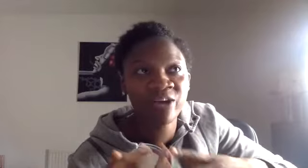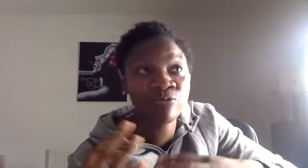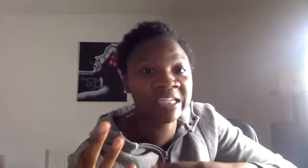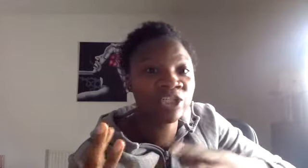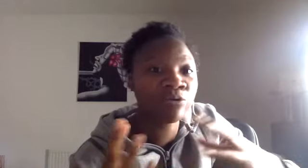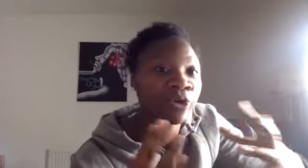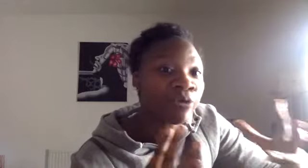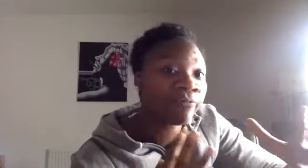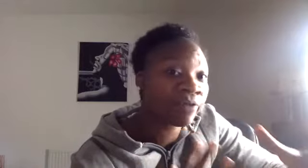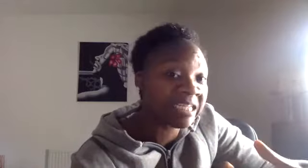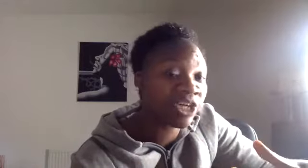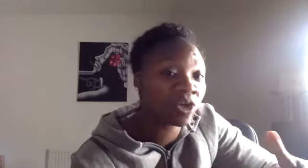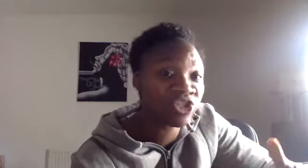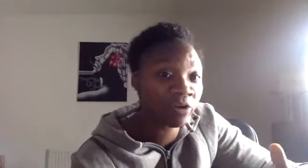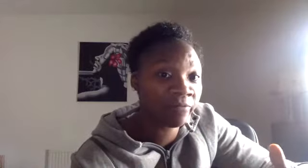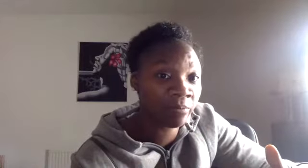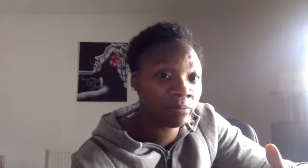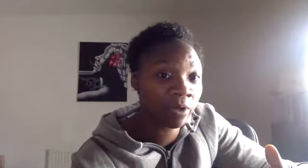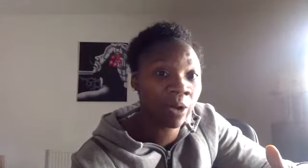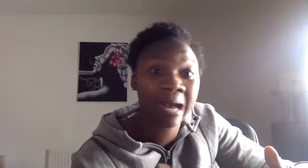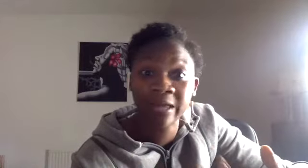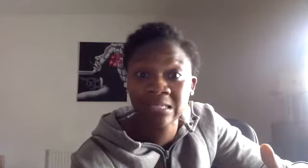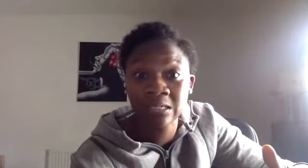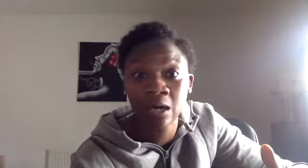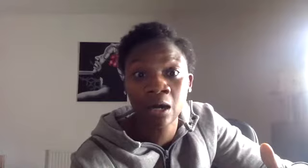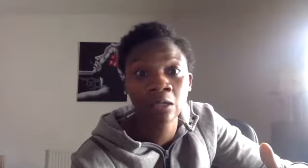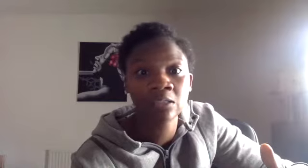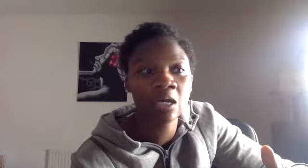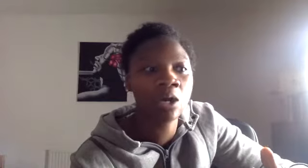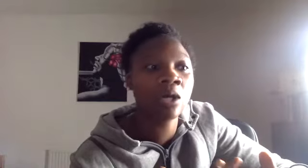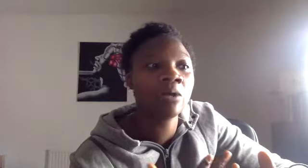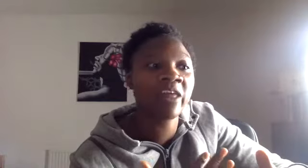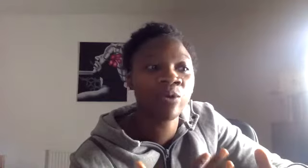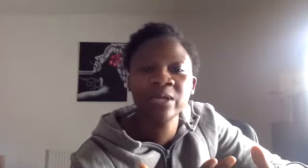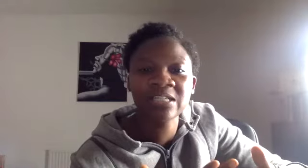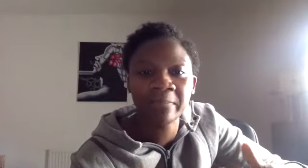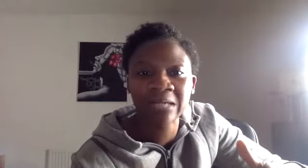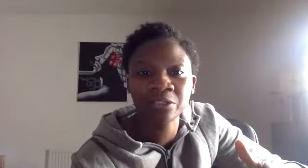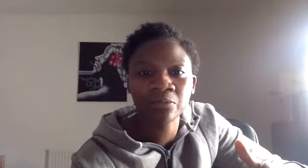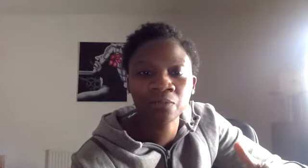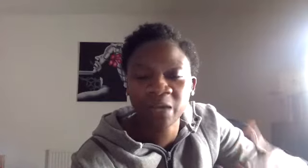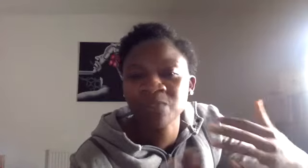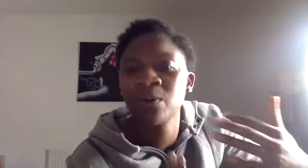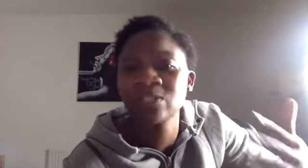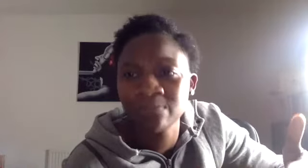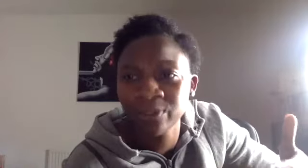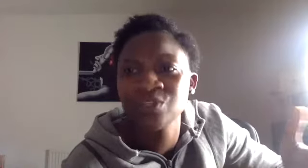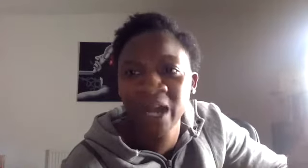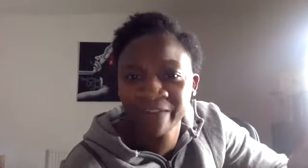already don't know the fully theology of them. You know, how they start. They always come back to, it was possible that you had a